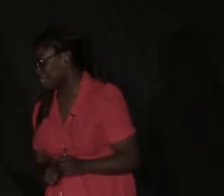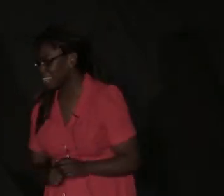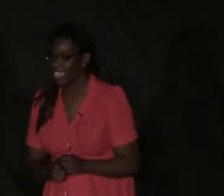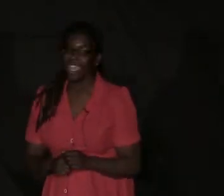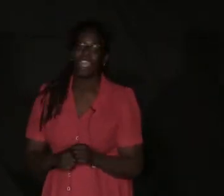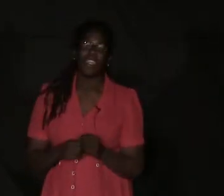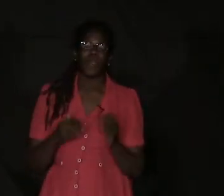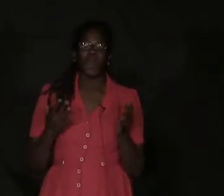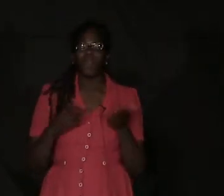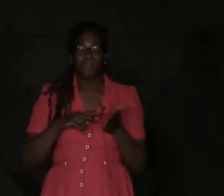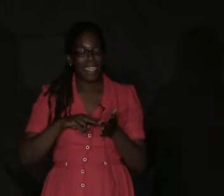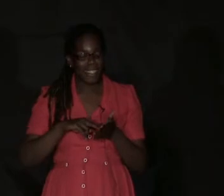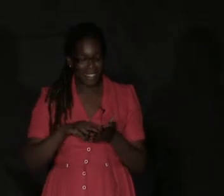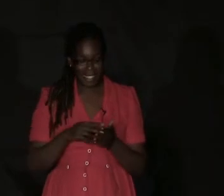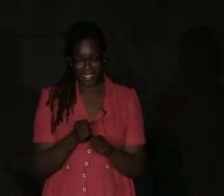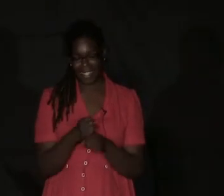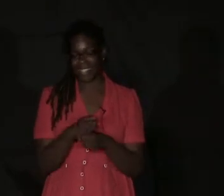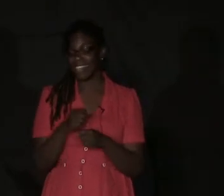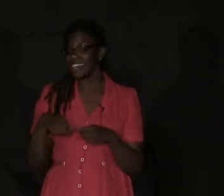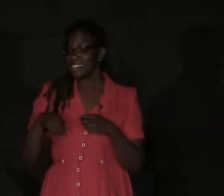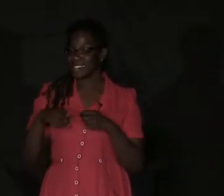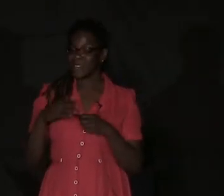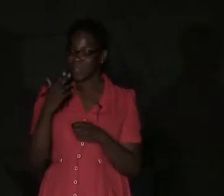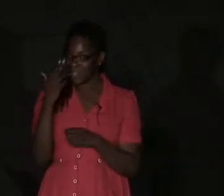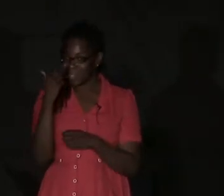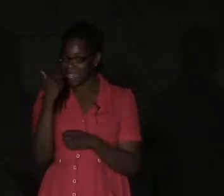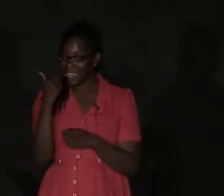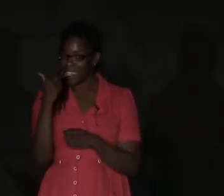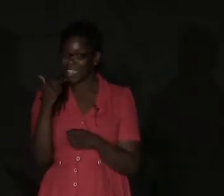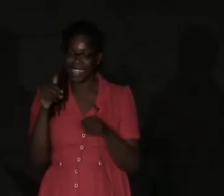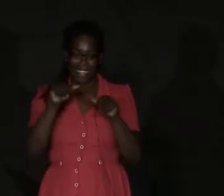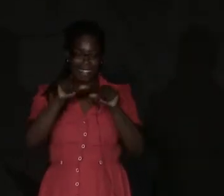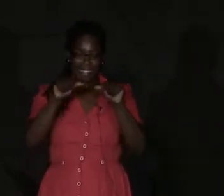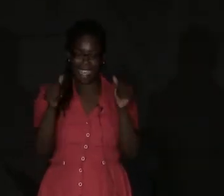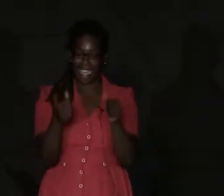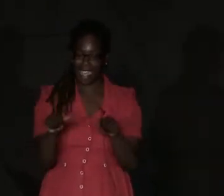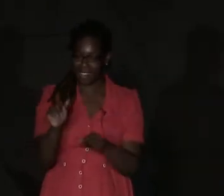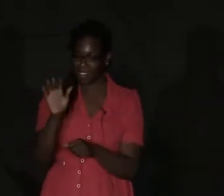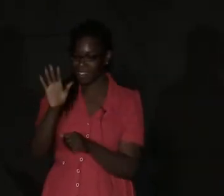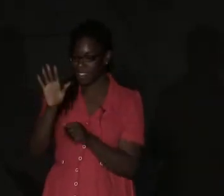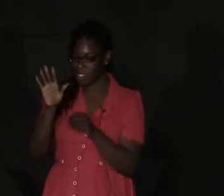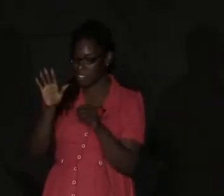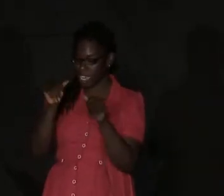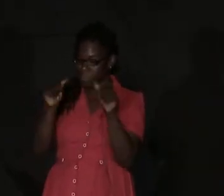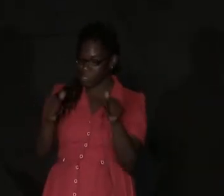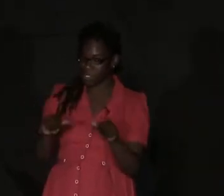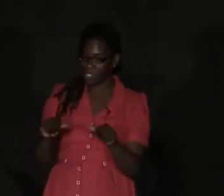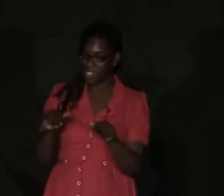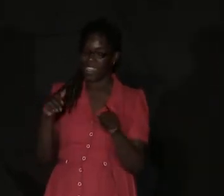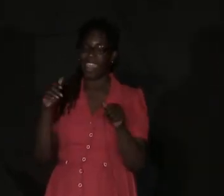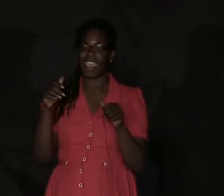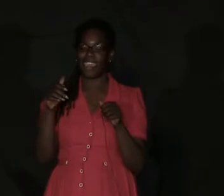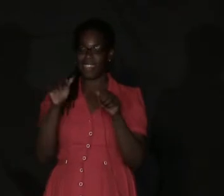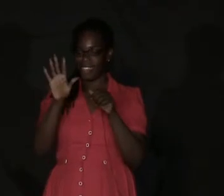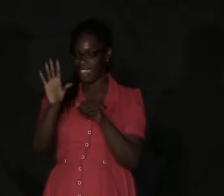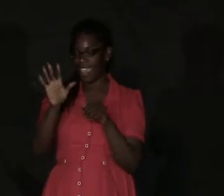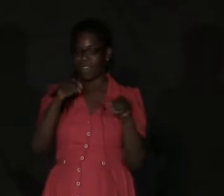Now, what makes these really funny is the hand shapes and the hand